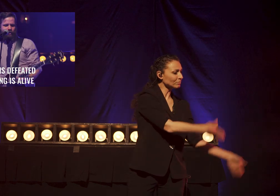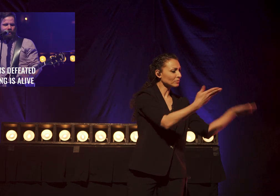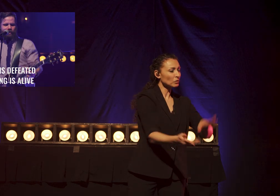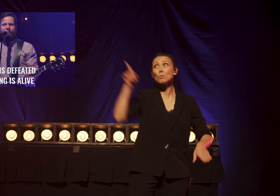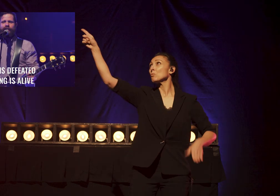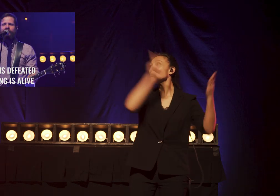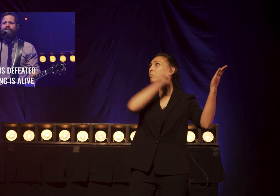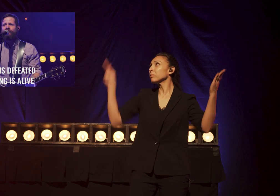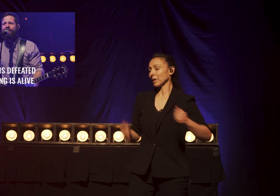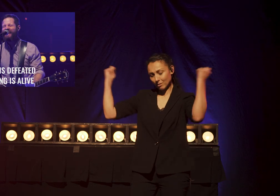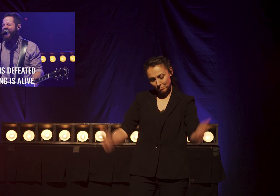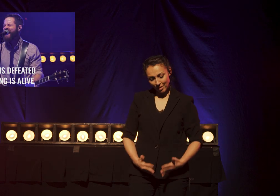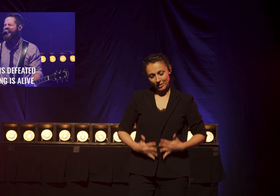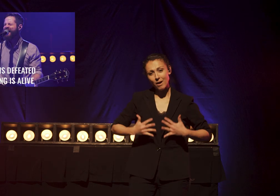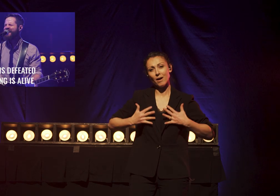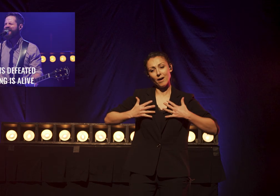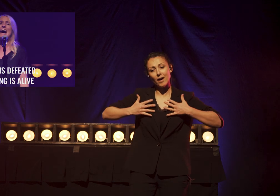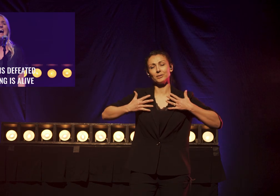defeated The King is alive